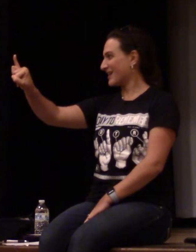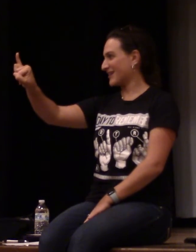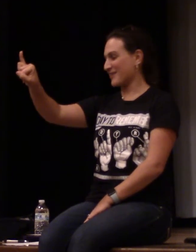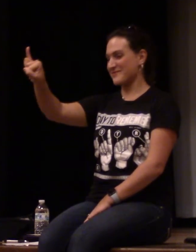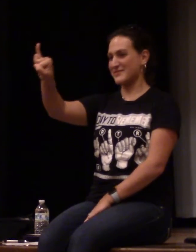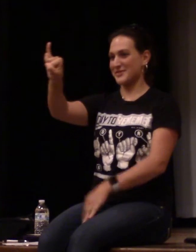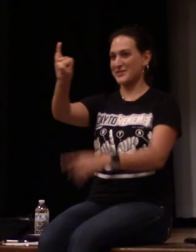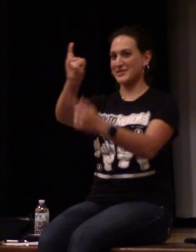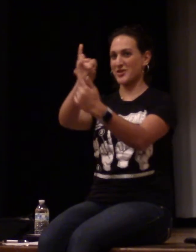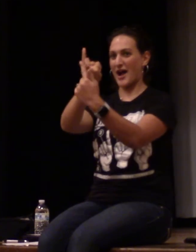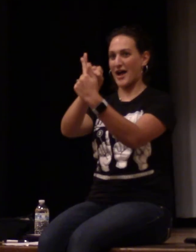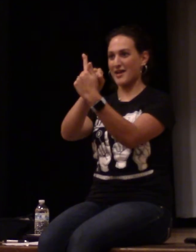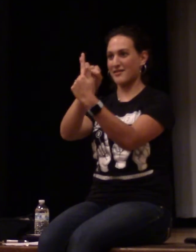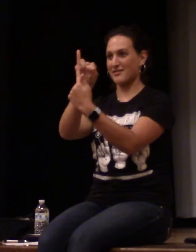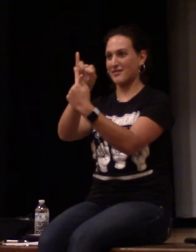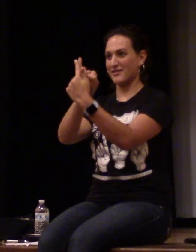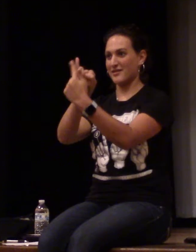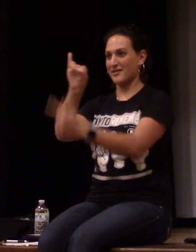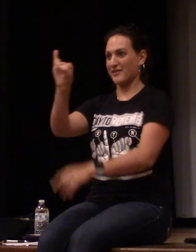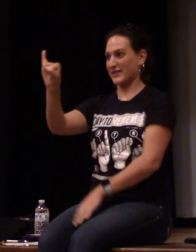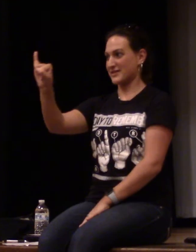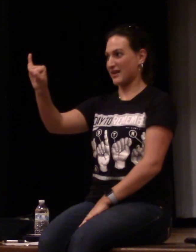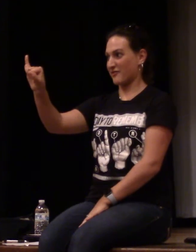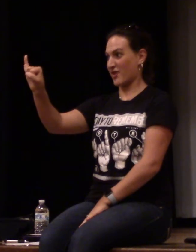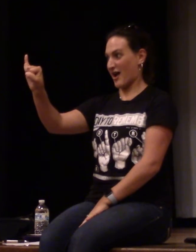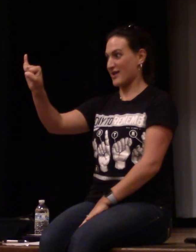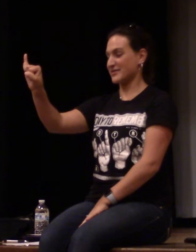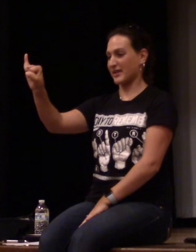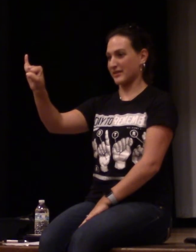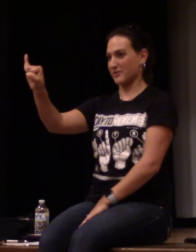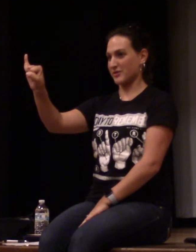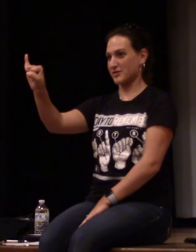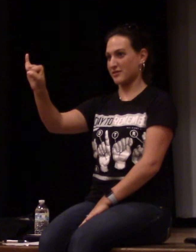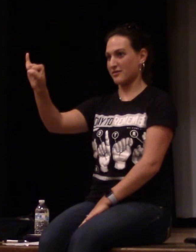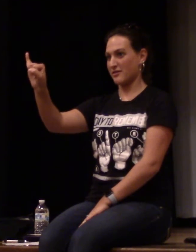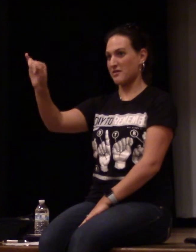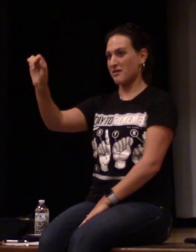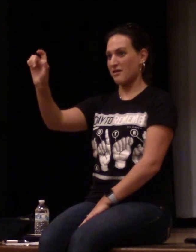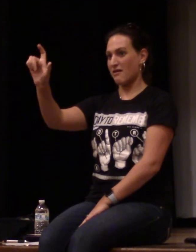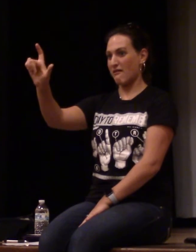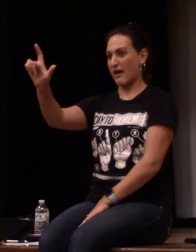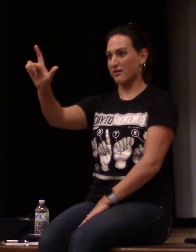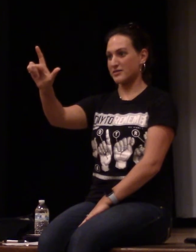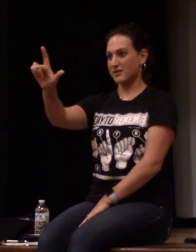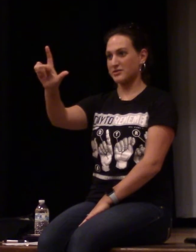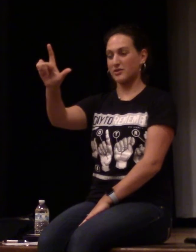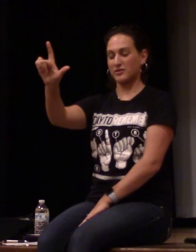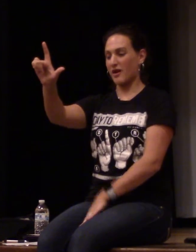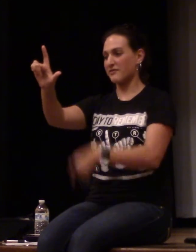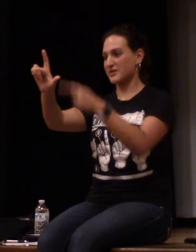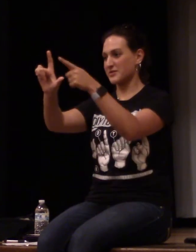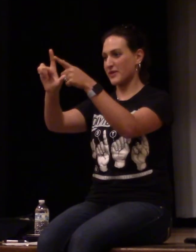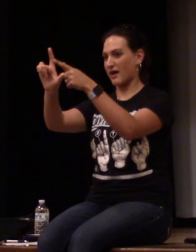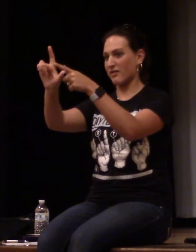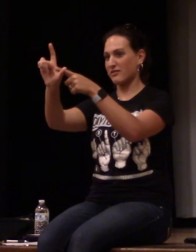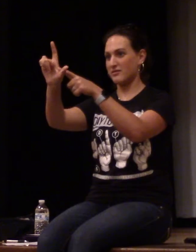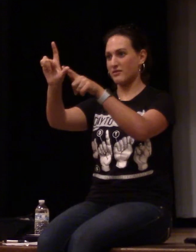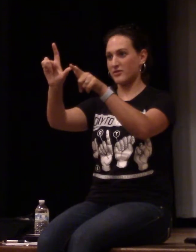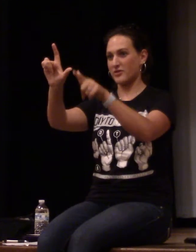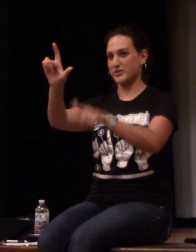Yep. So this is your I. That's the sign for I in sign language. L starts or love starts with L. So there's